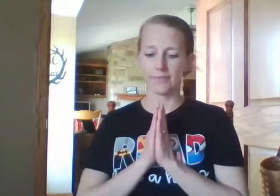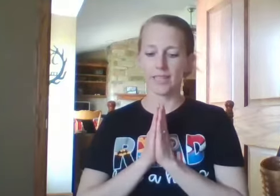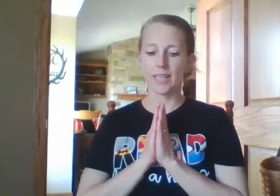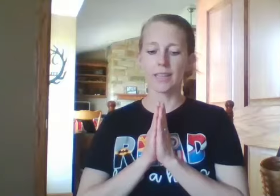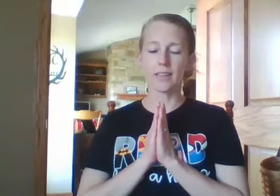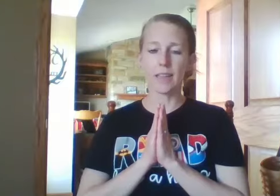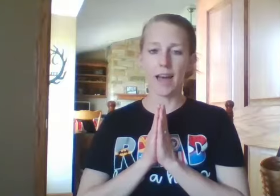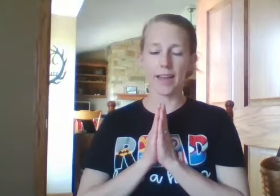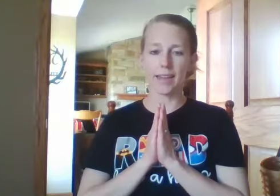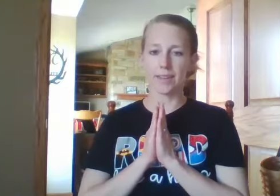Glide.